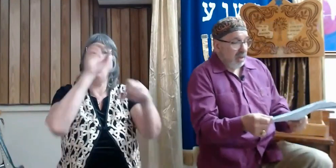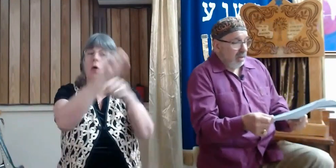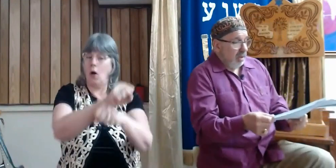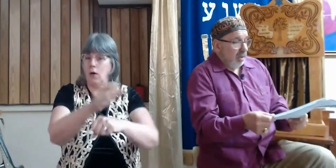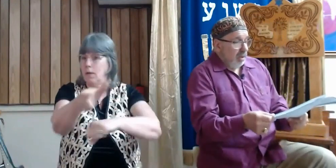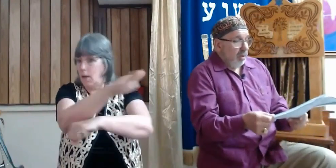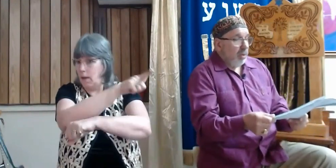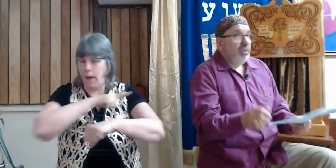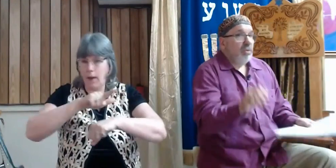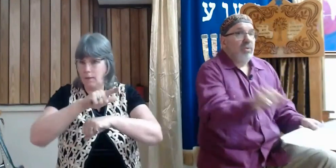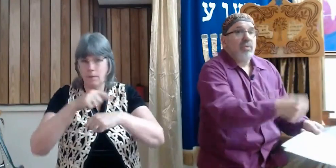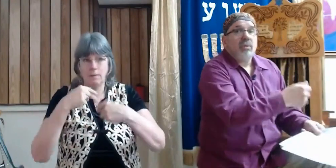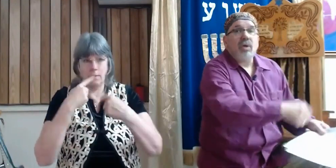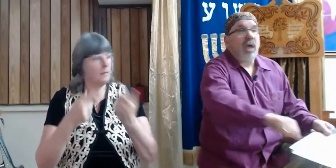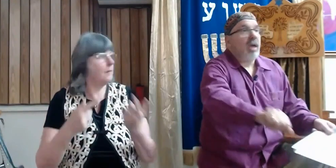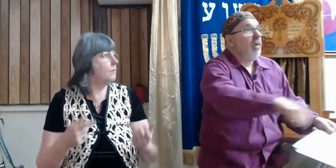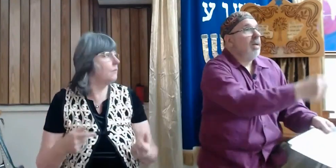he says,